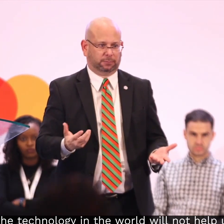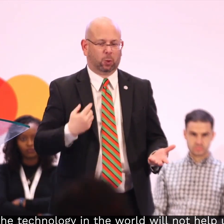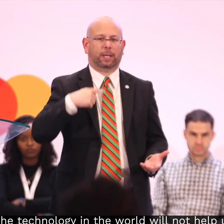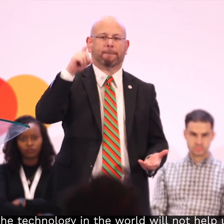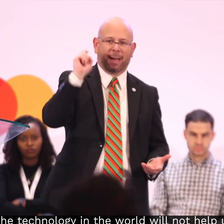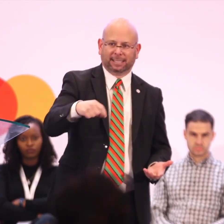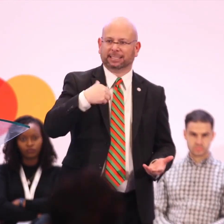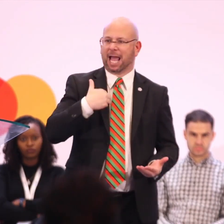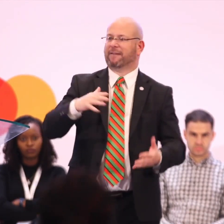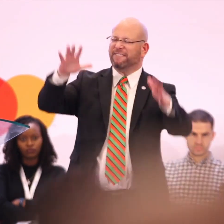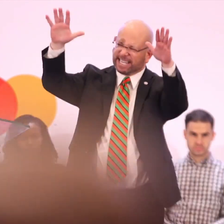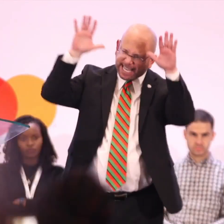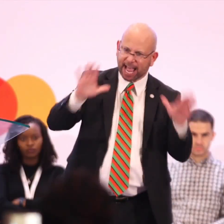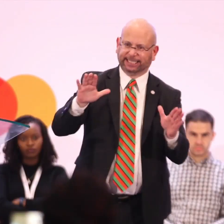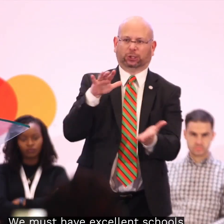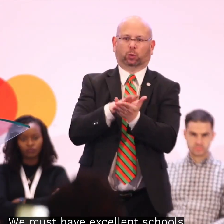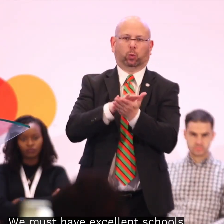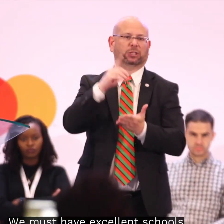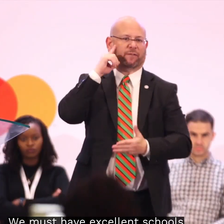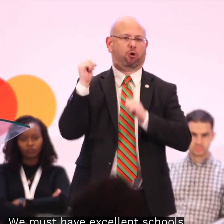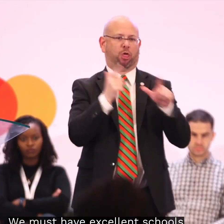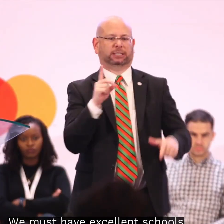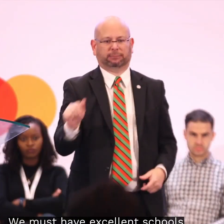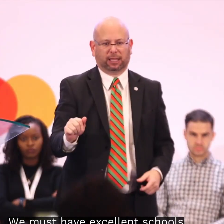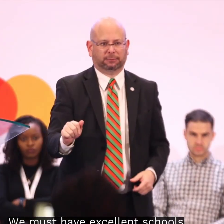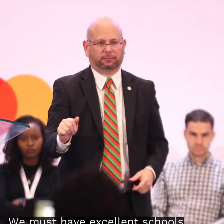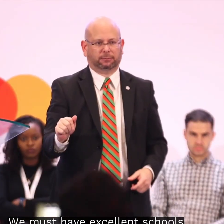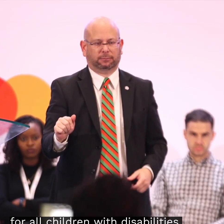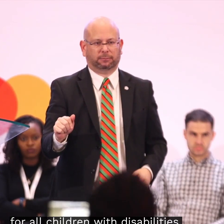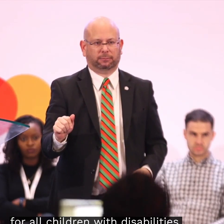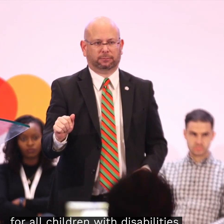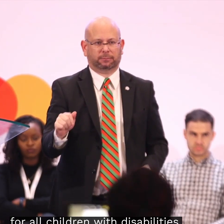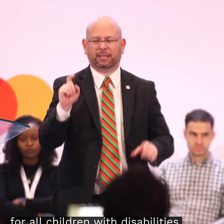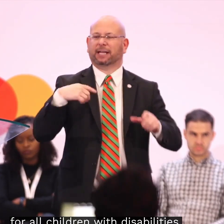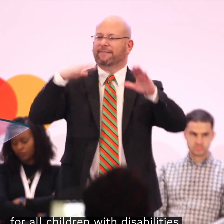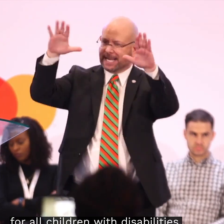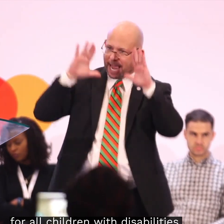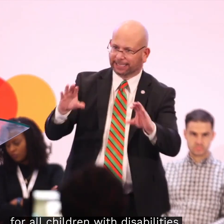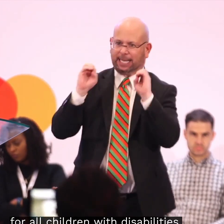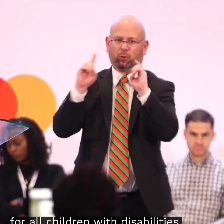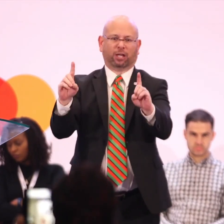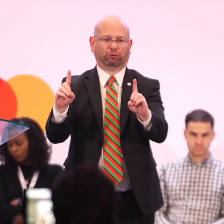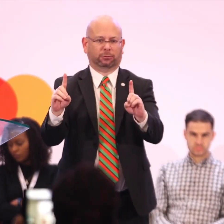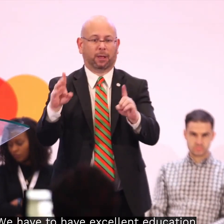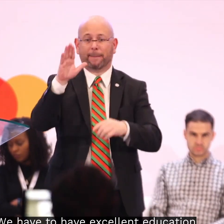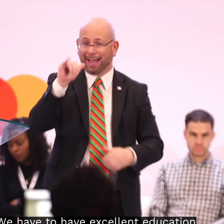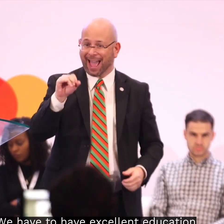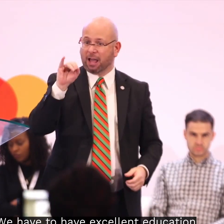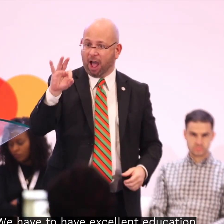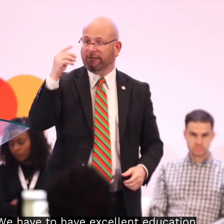help us. We must have excellent schools for all children with disabilities. We have to have excellent